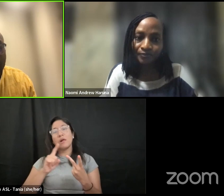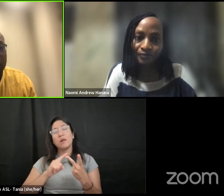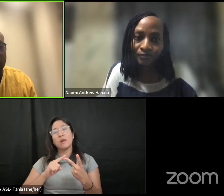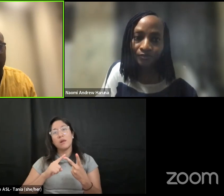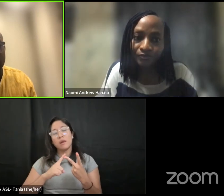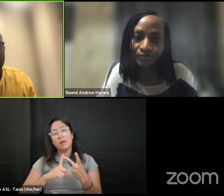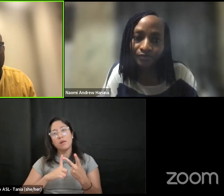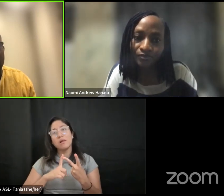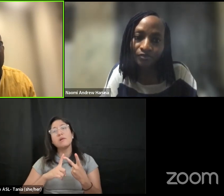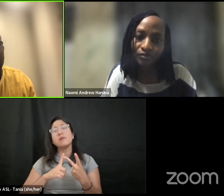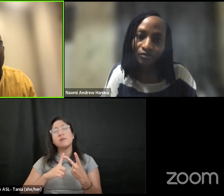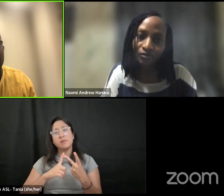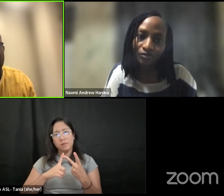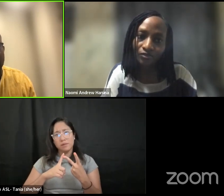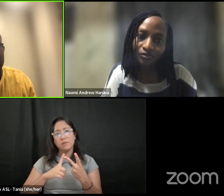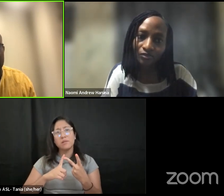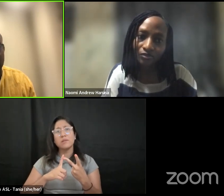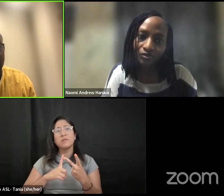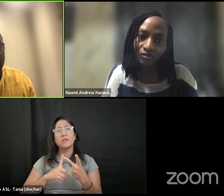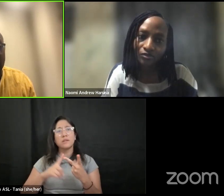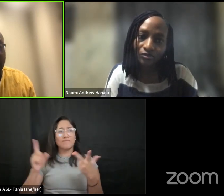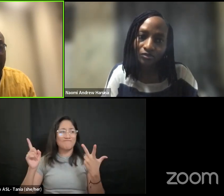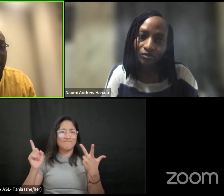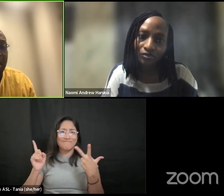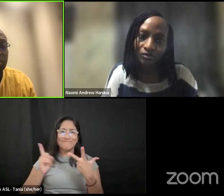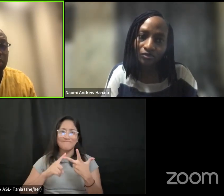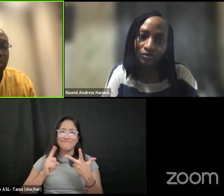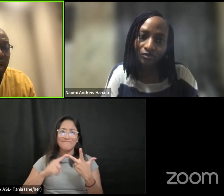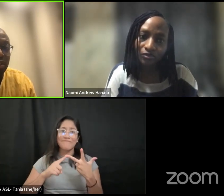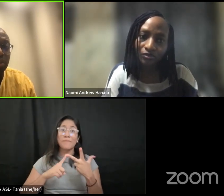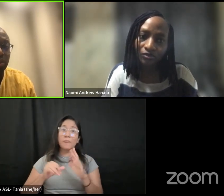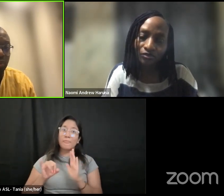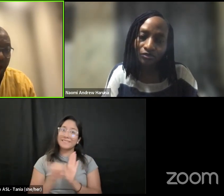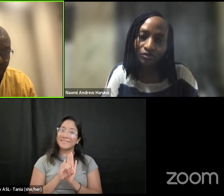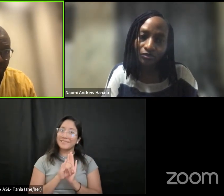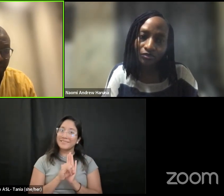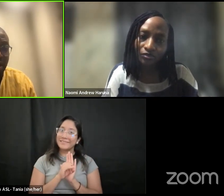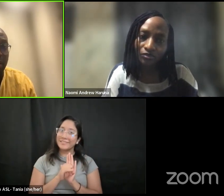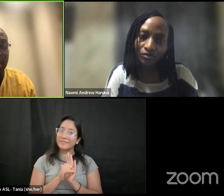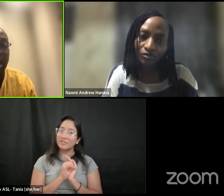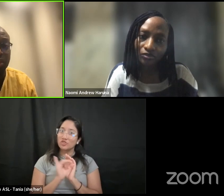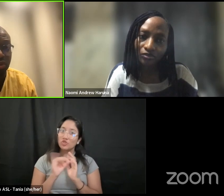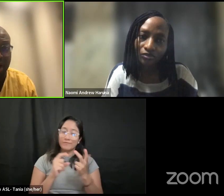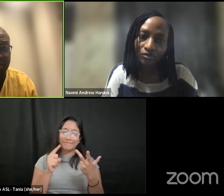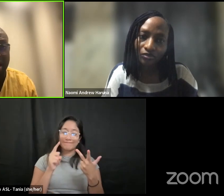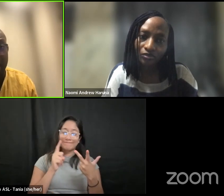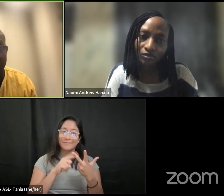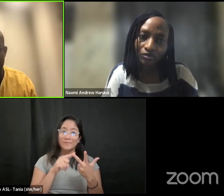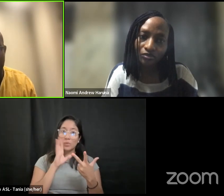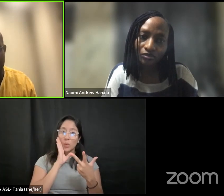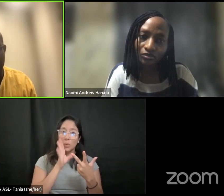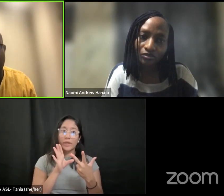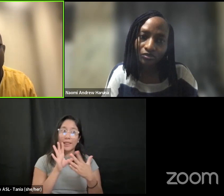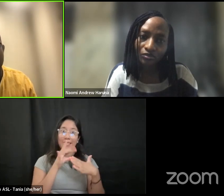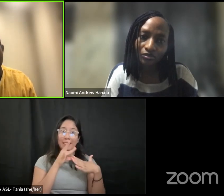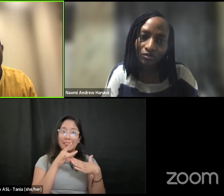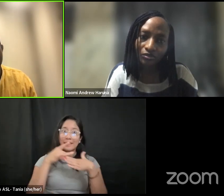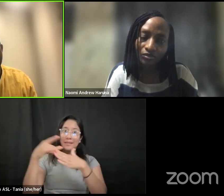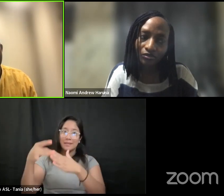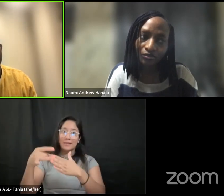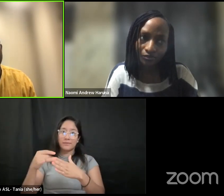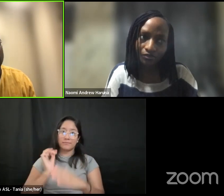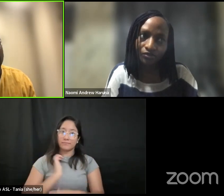let's hopefully think about our identity and how that drive or can drive our choices